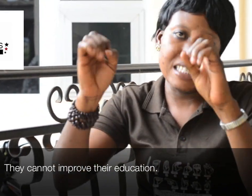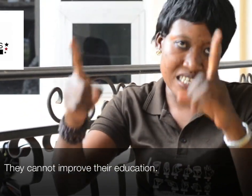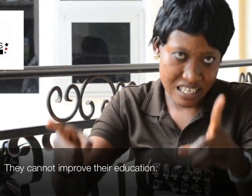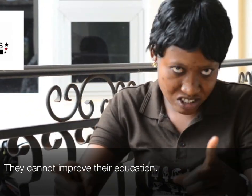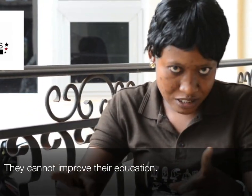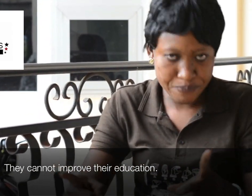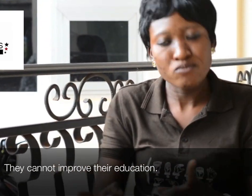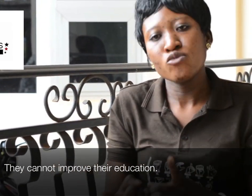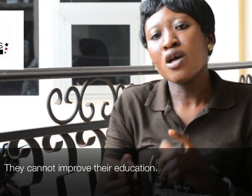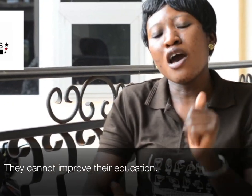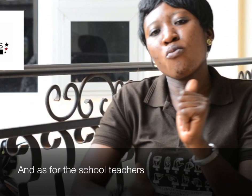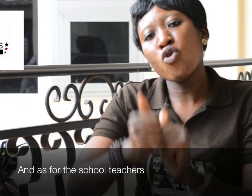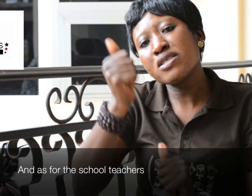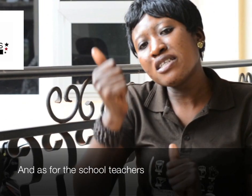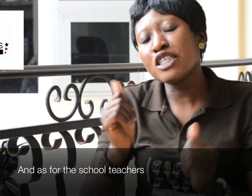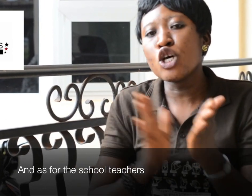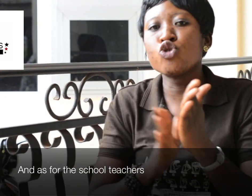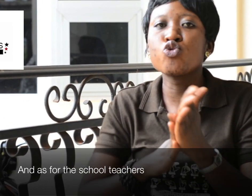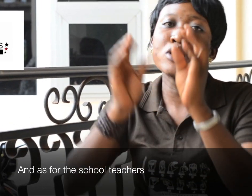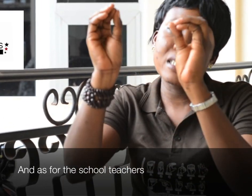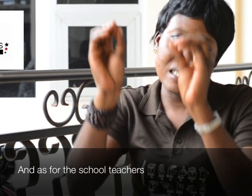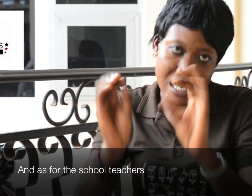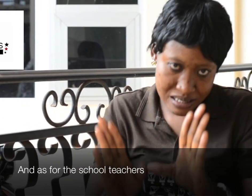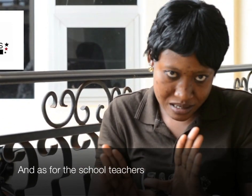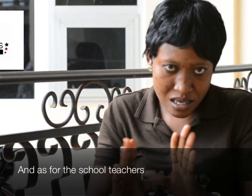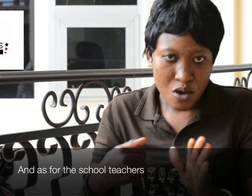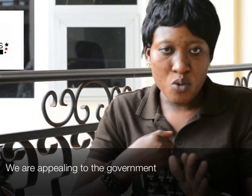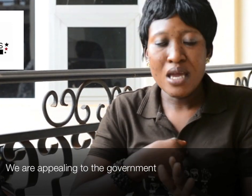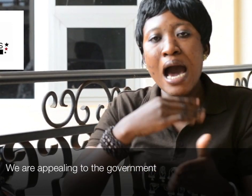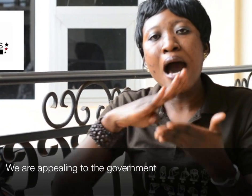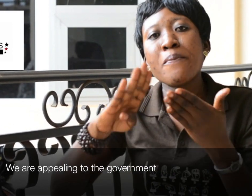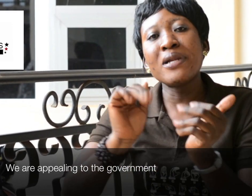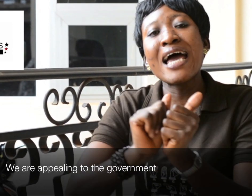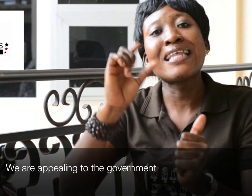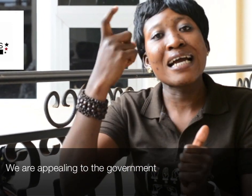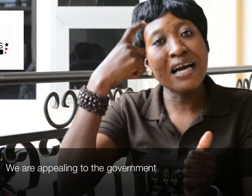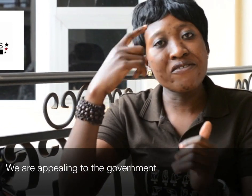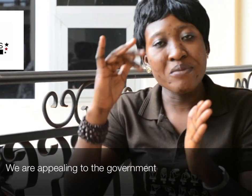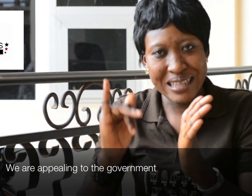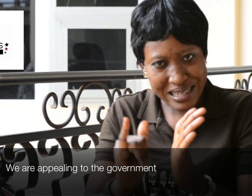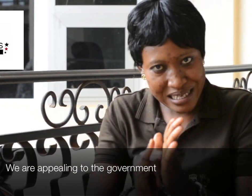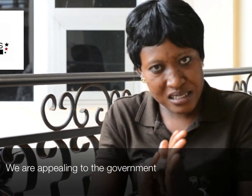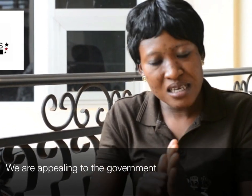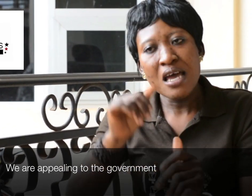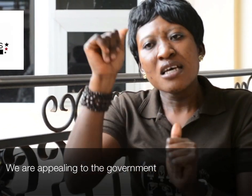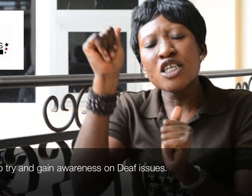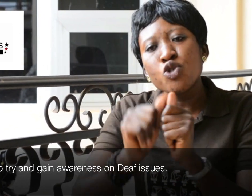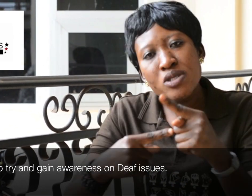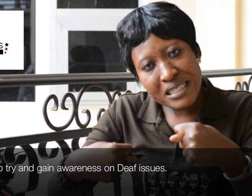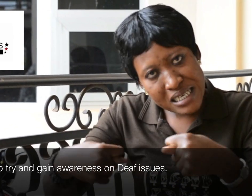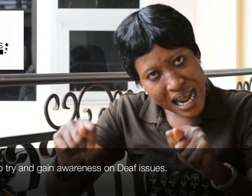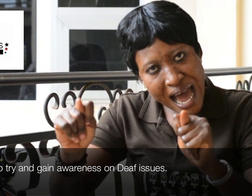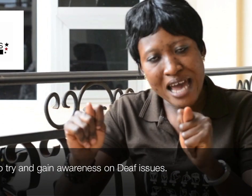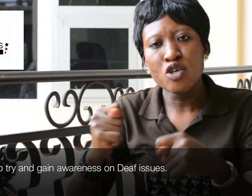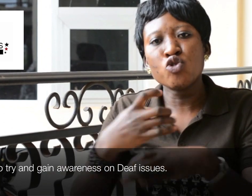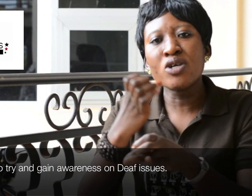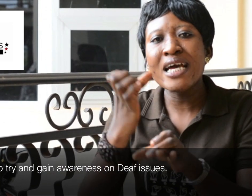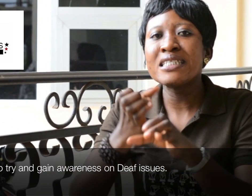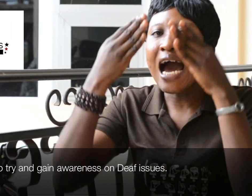education. And mostly, the school teachers will apply the government that they should try to create